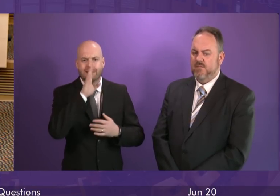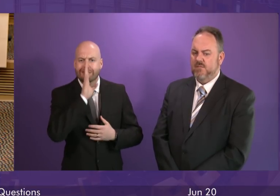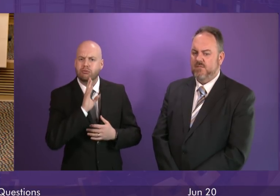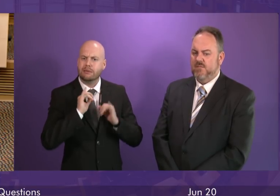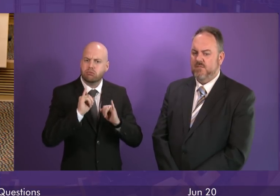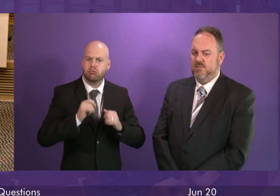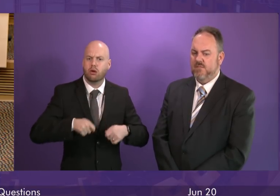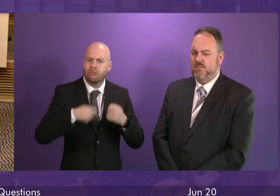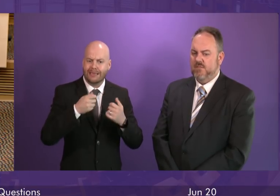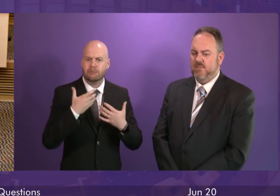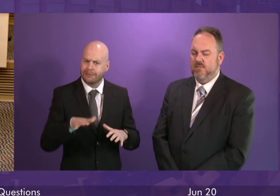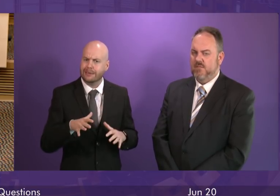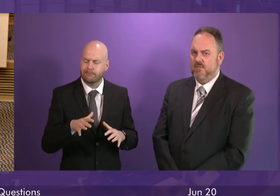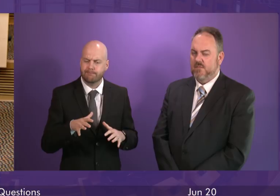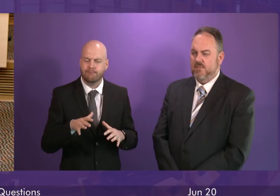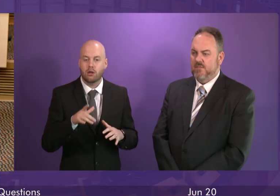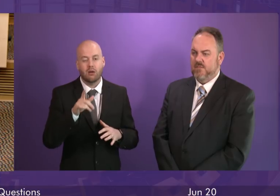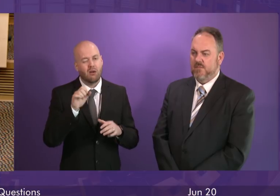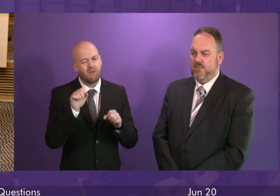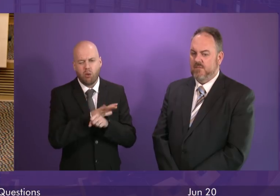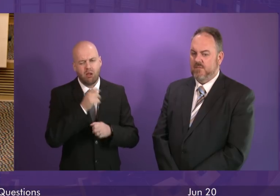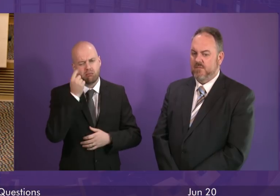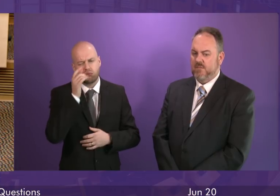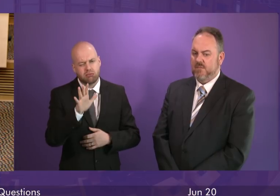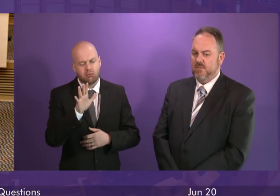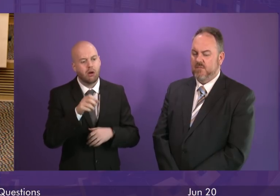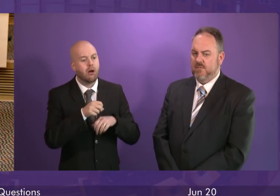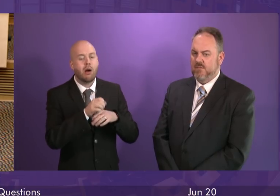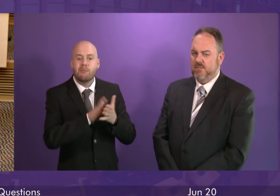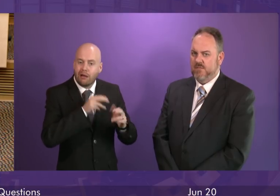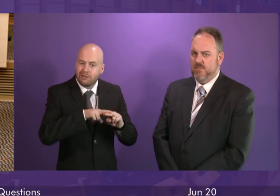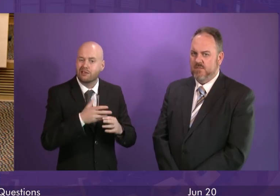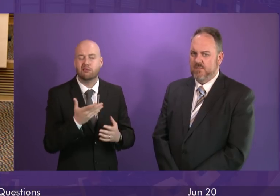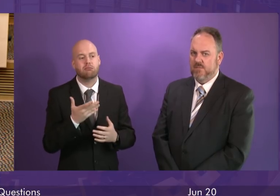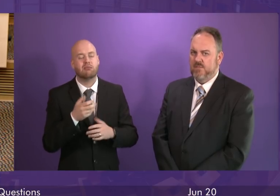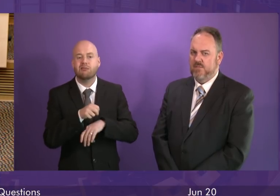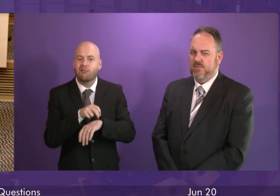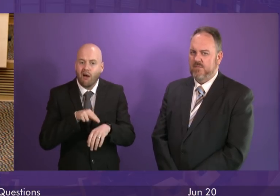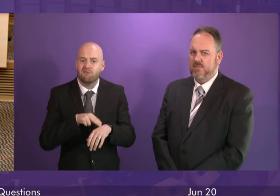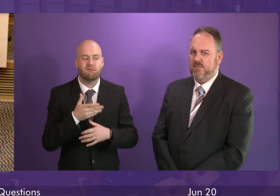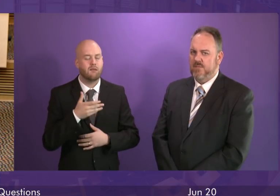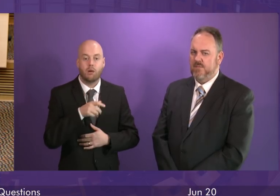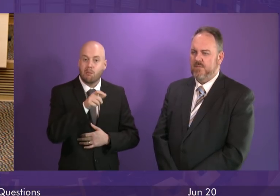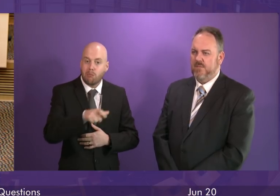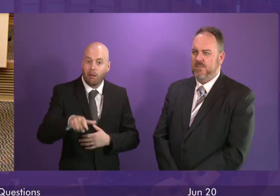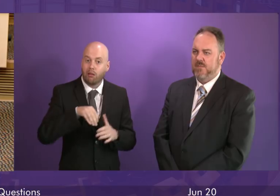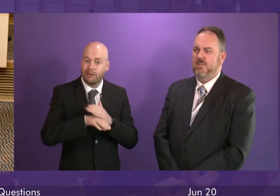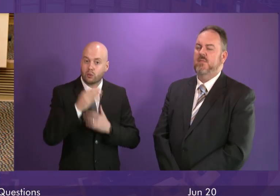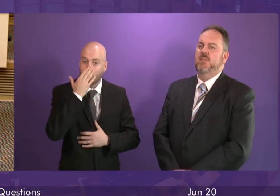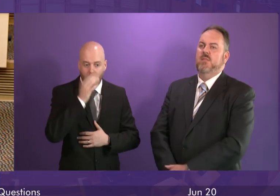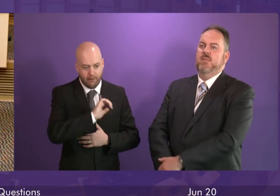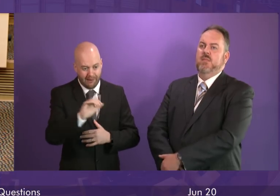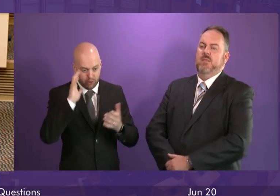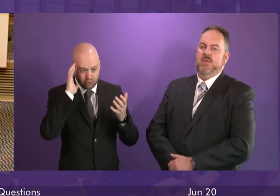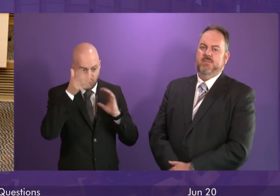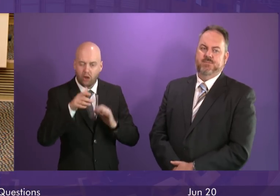I fully understand the concerns of parents, staff and pupils at the school and I am determined, as the Government